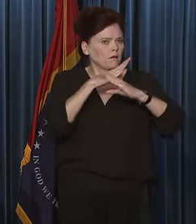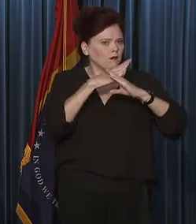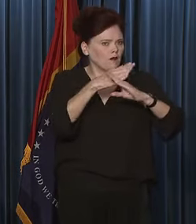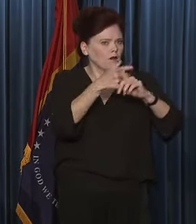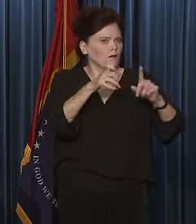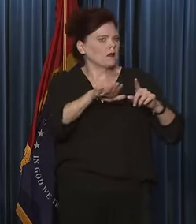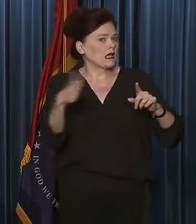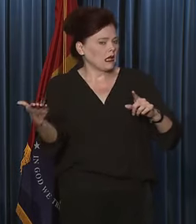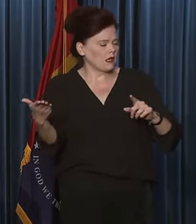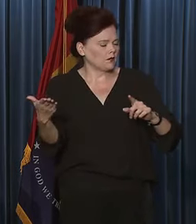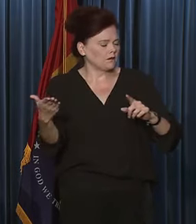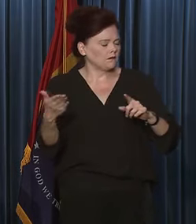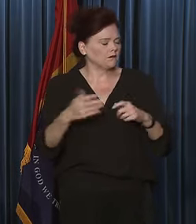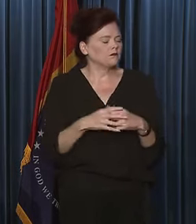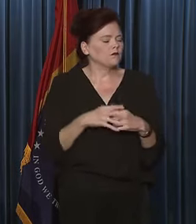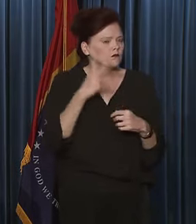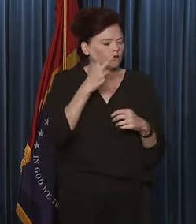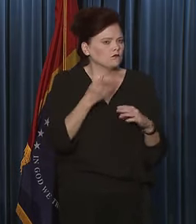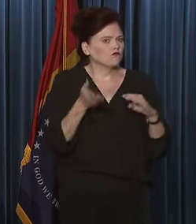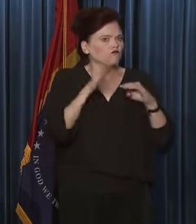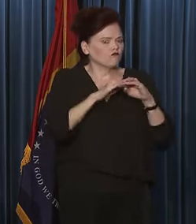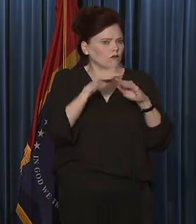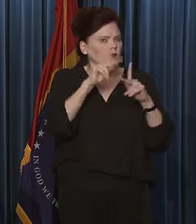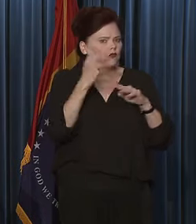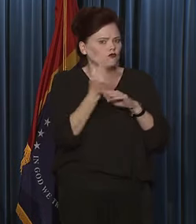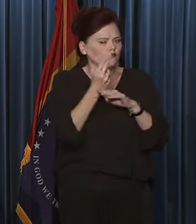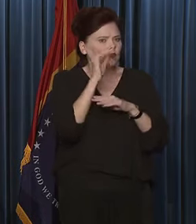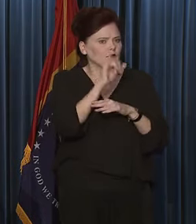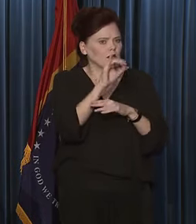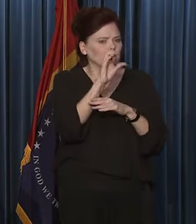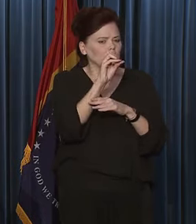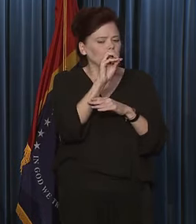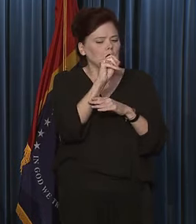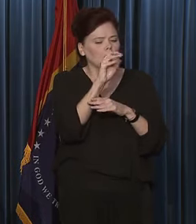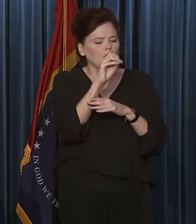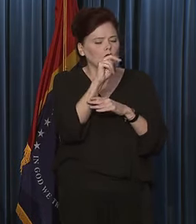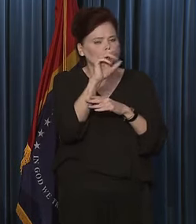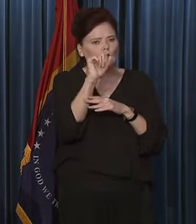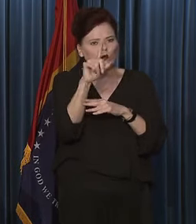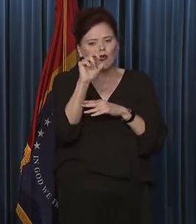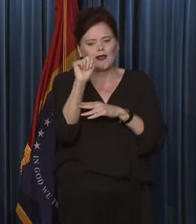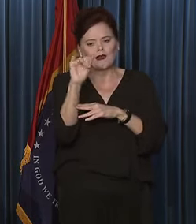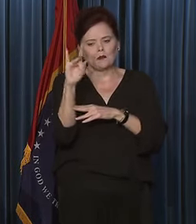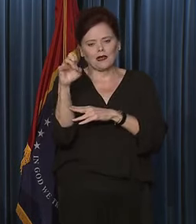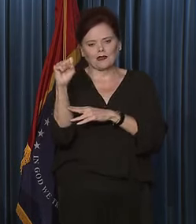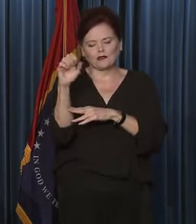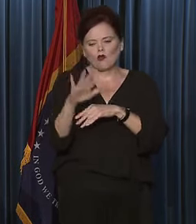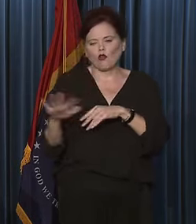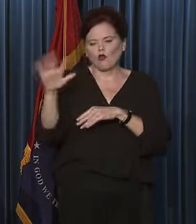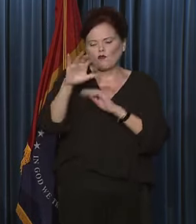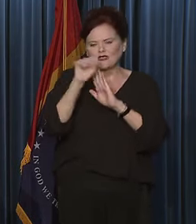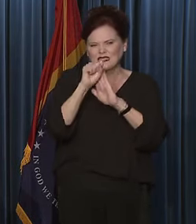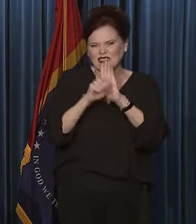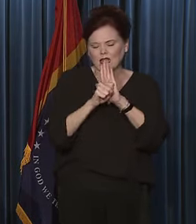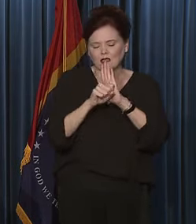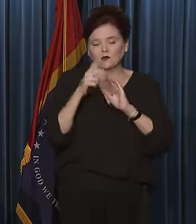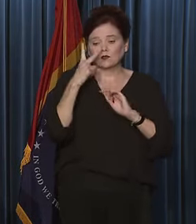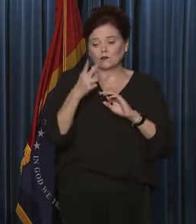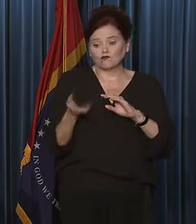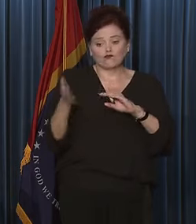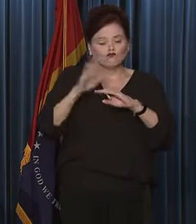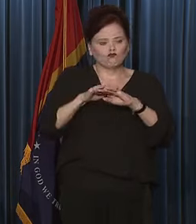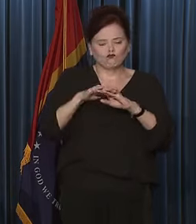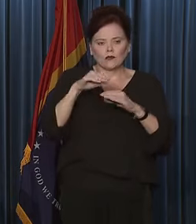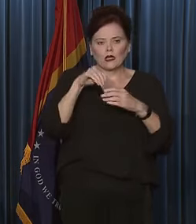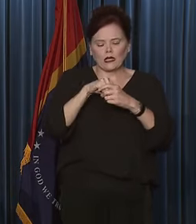deaths. And we've seen an increase in the utilization of monoclonal antibodies throughout the state. We've seen the increases